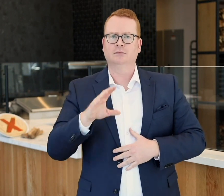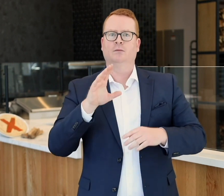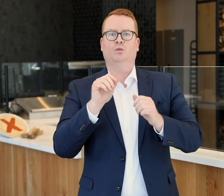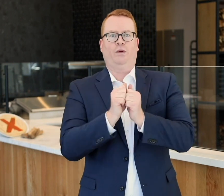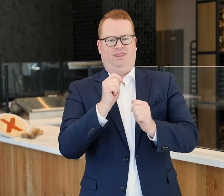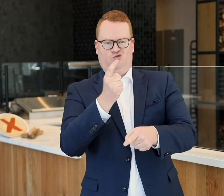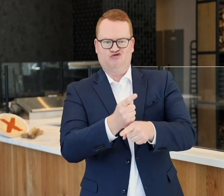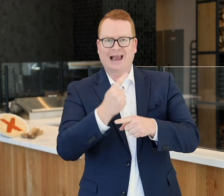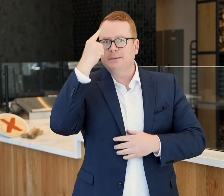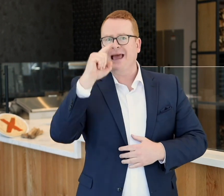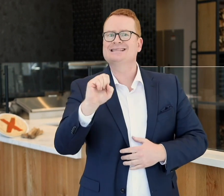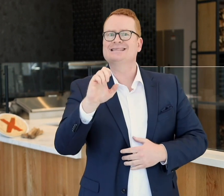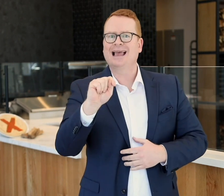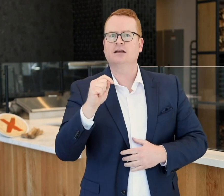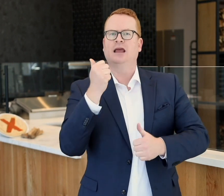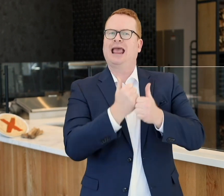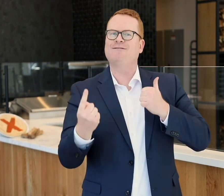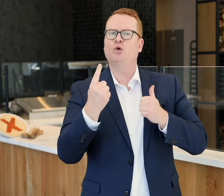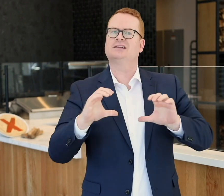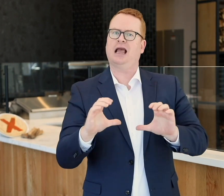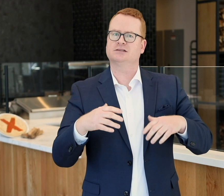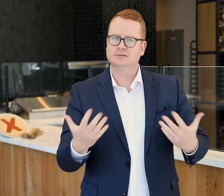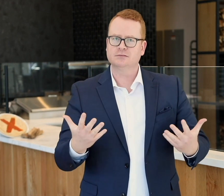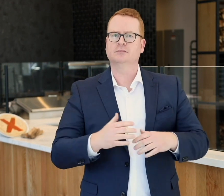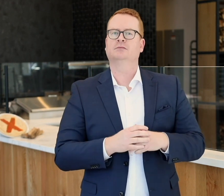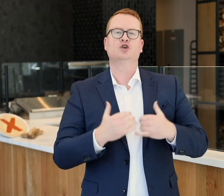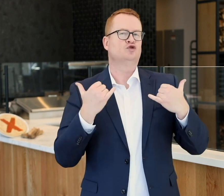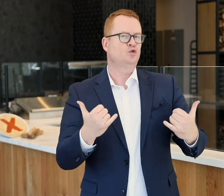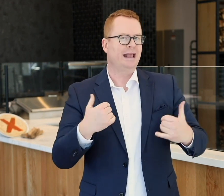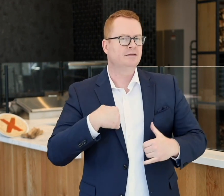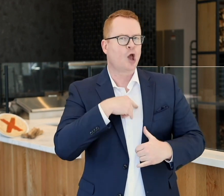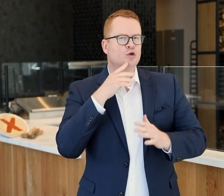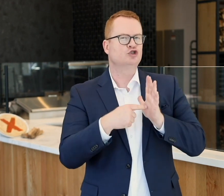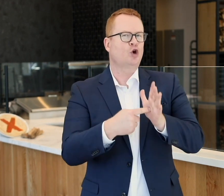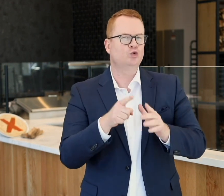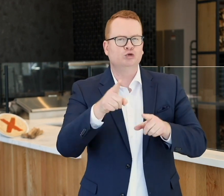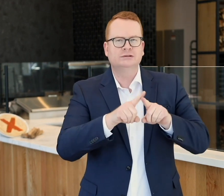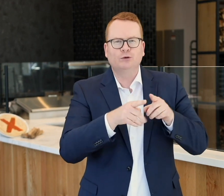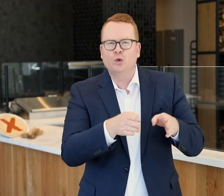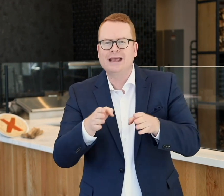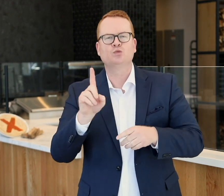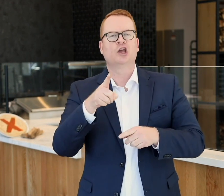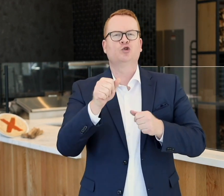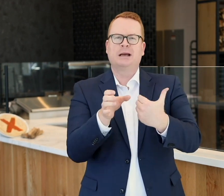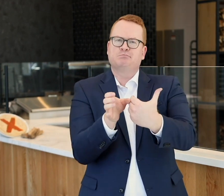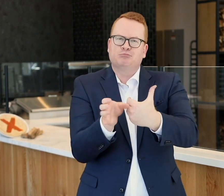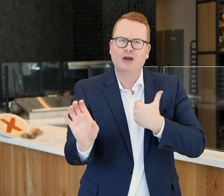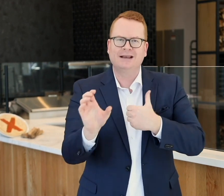With the right mindset, everyone does. Today, I'll show you ways you